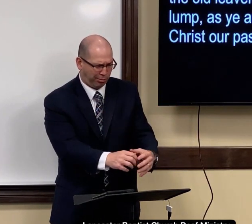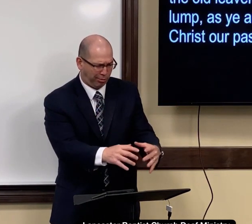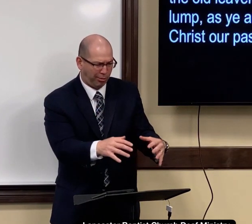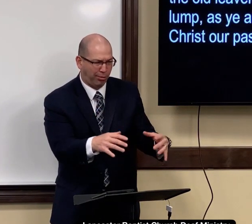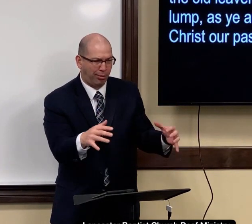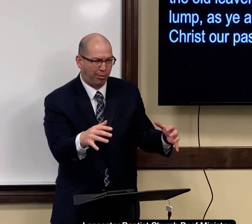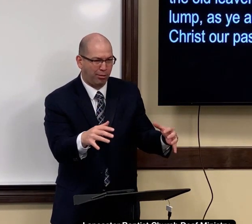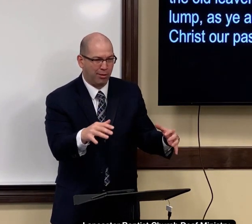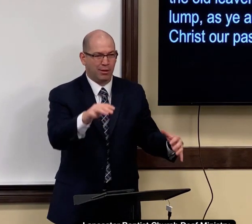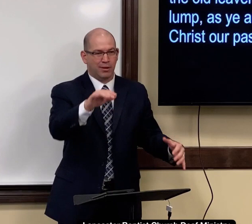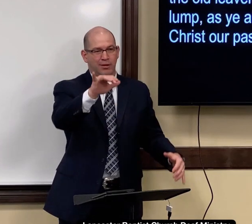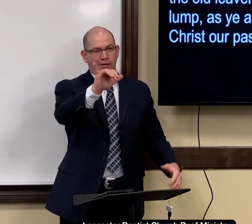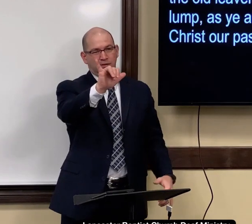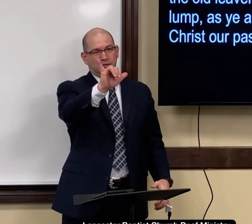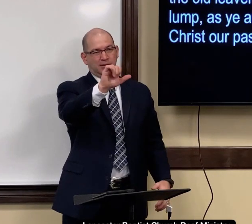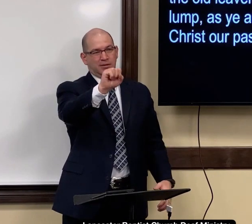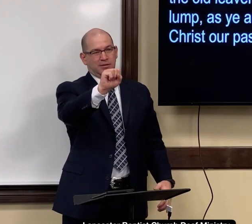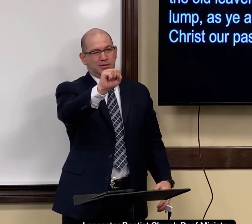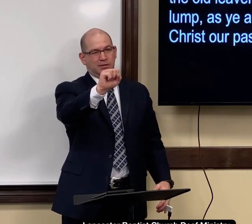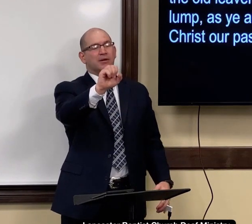how does it do that because of the yeast